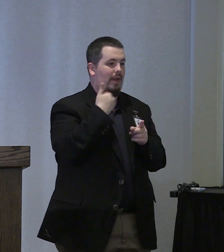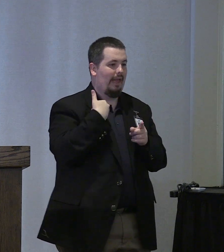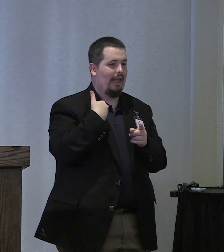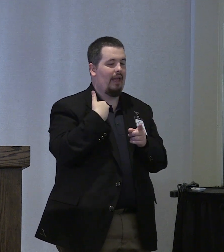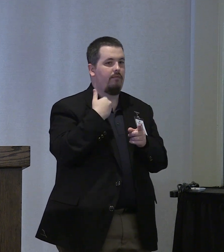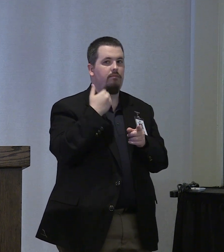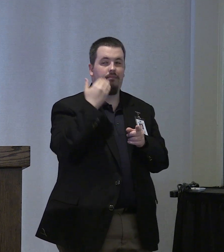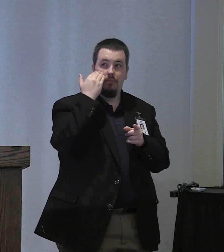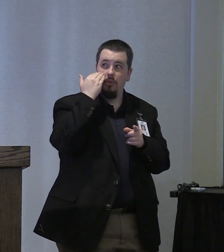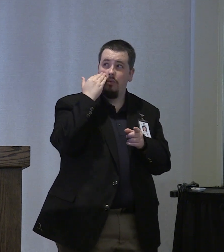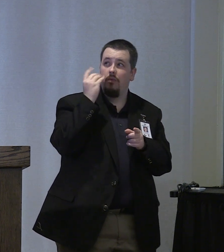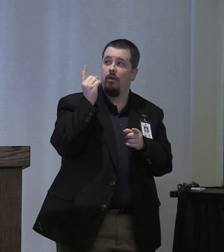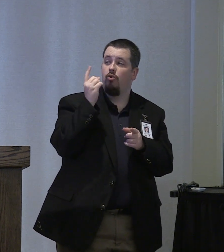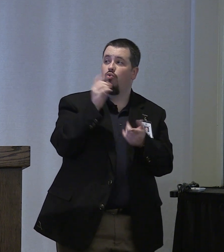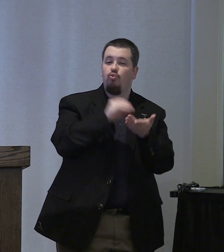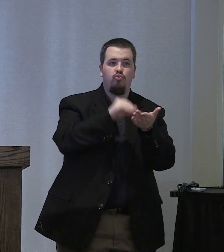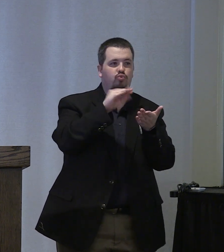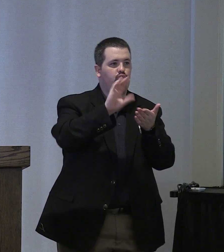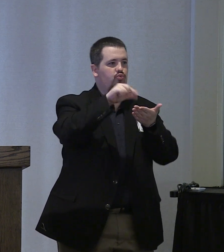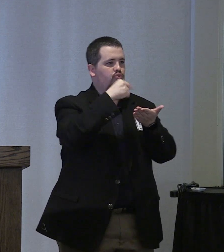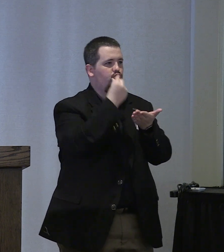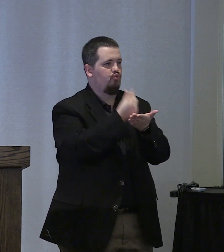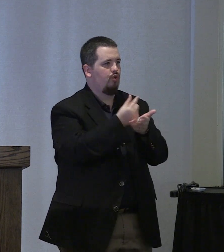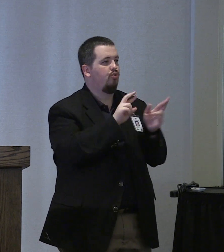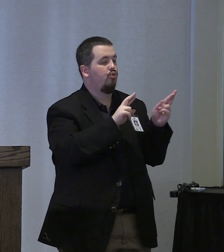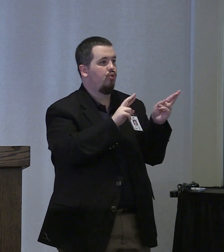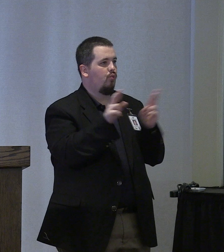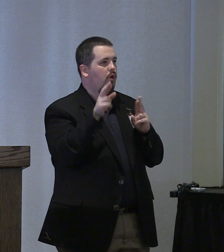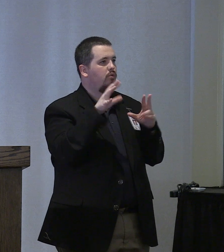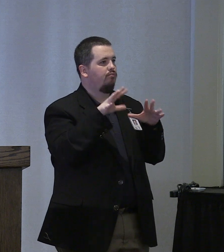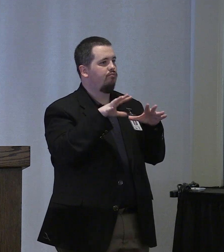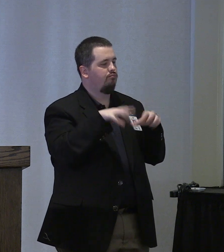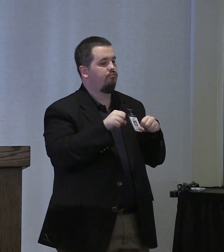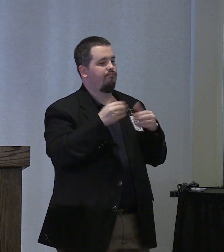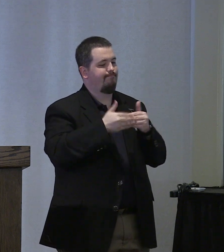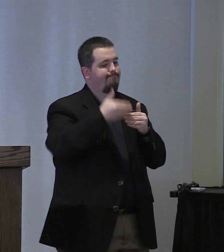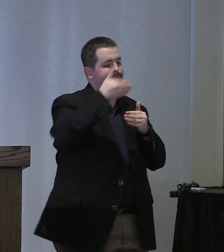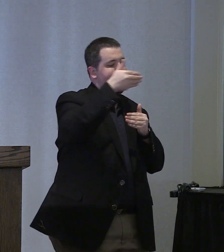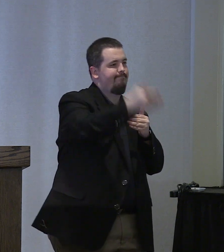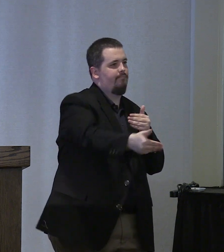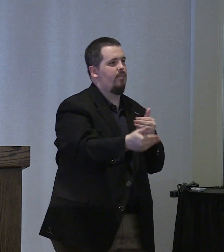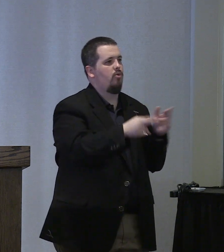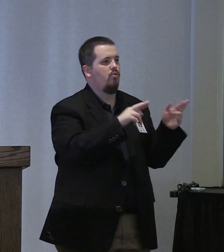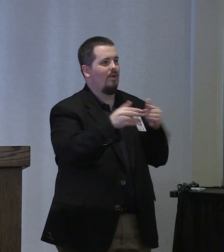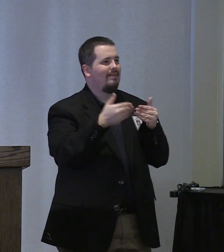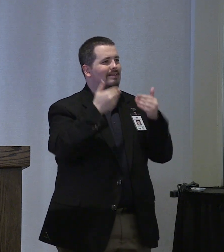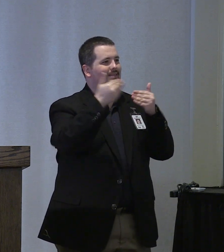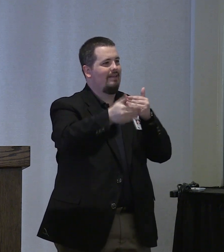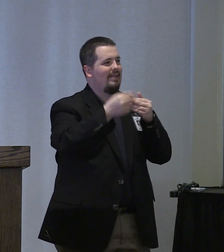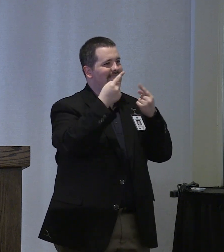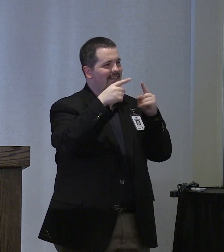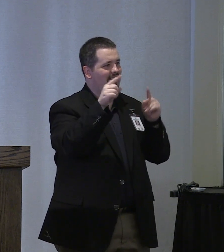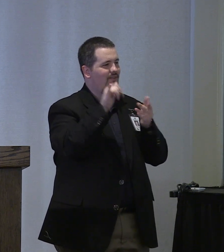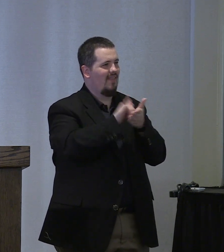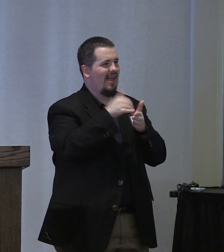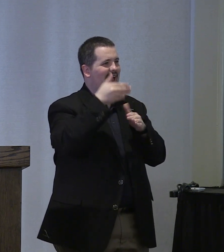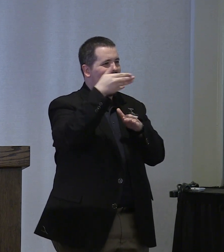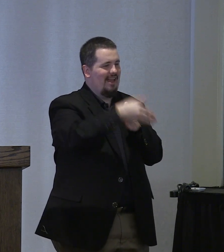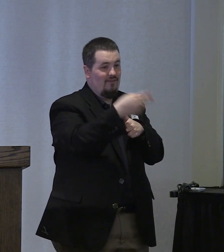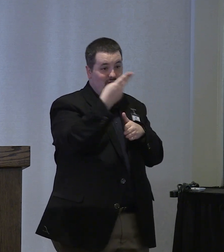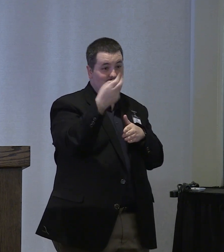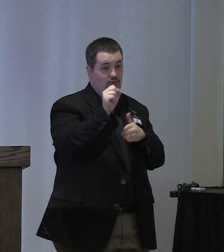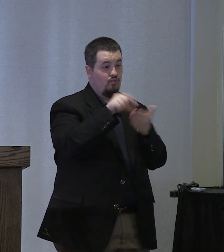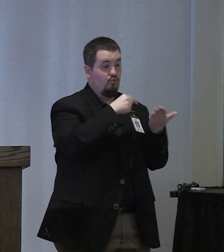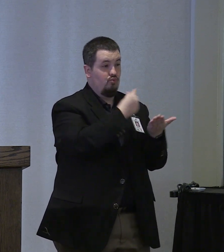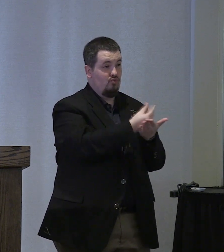the notion of students graduating ready to take on their next step and be successful in their next step after high school